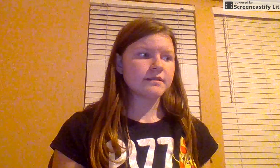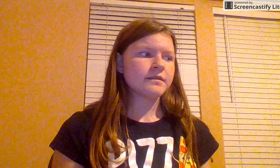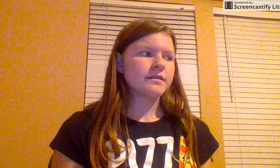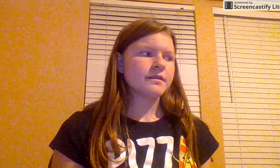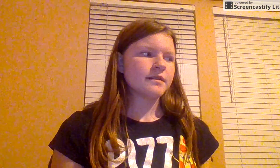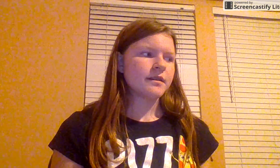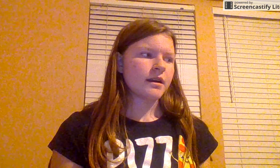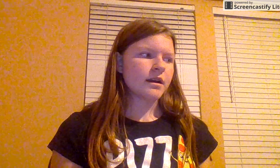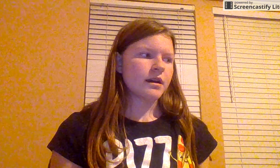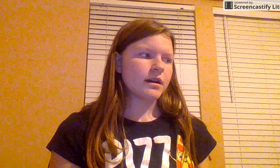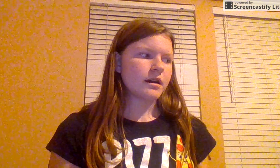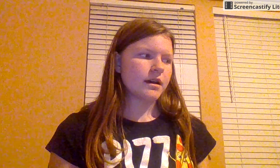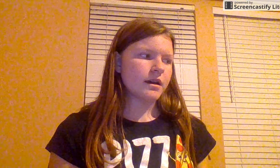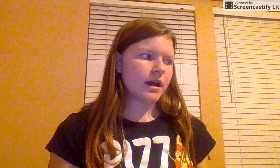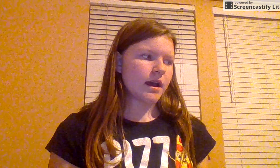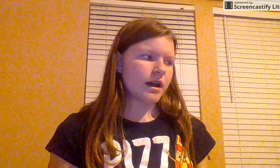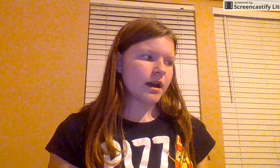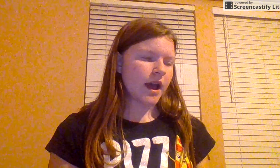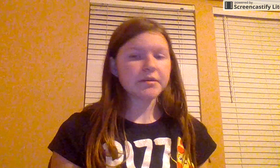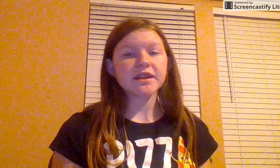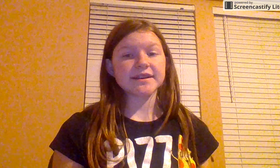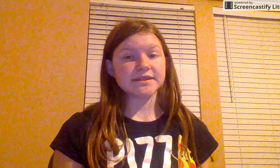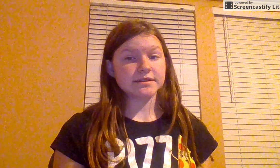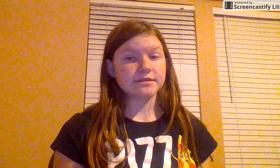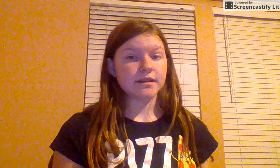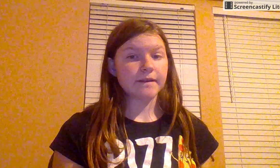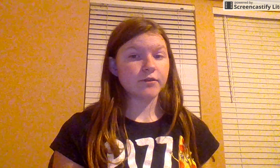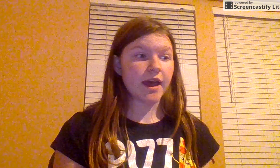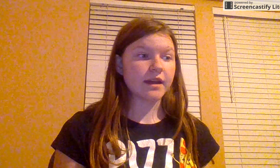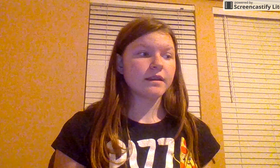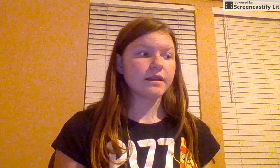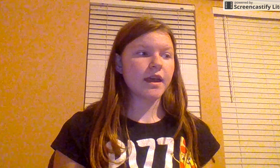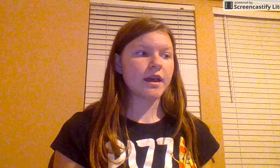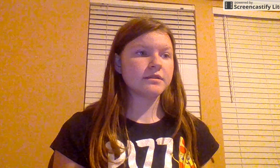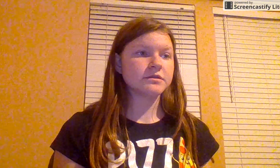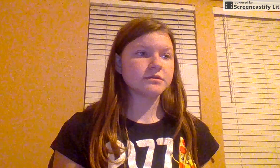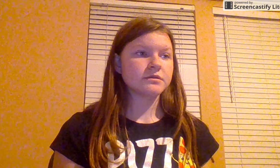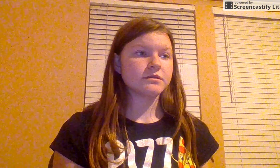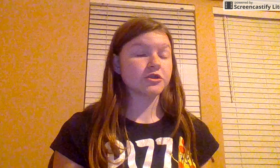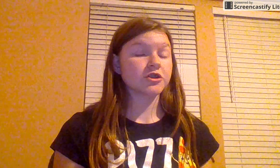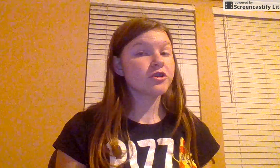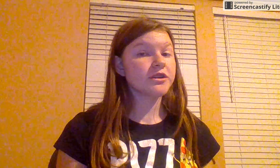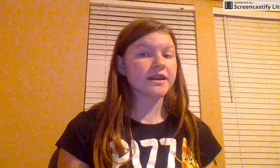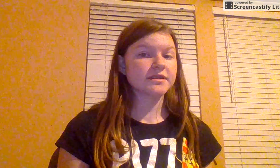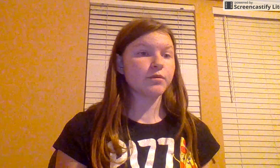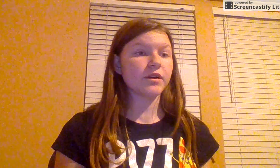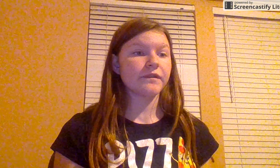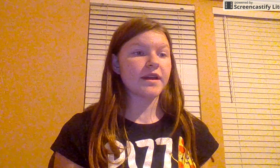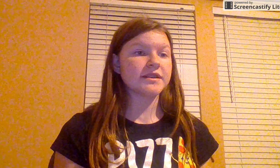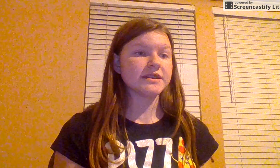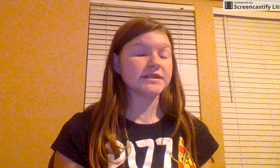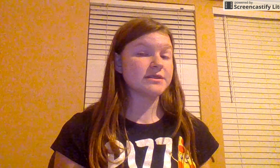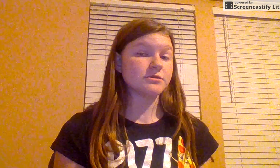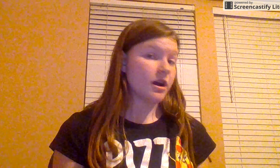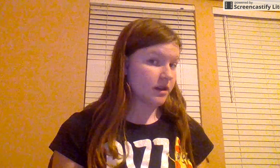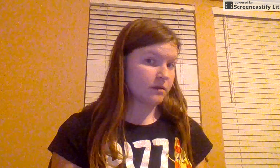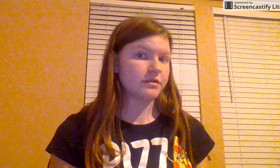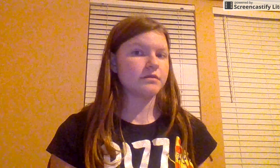how many exes have you had? And your current ex-boyfriend, is he still talking with you?